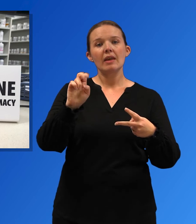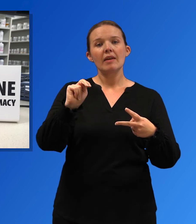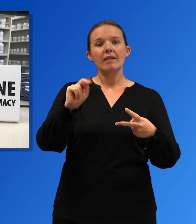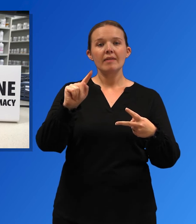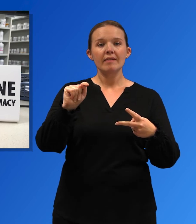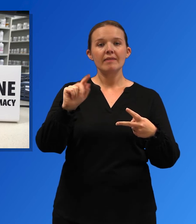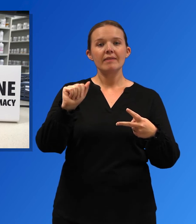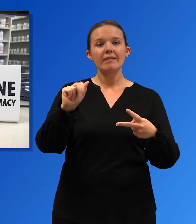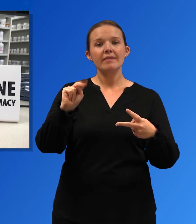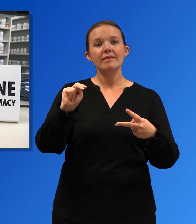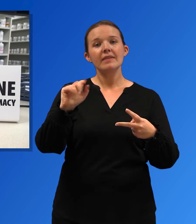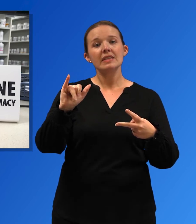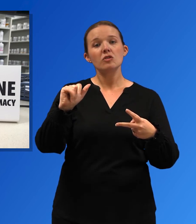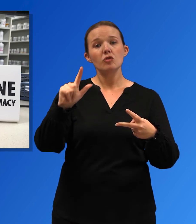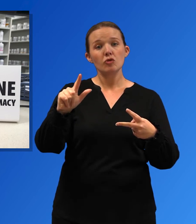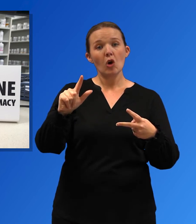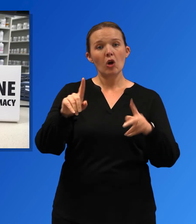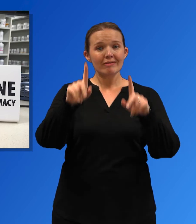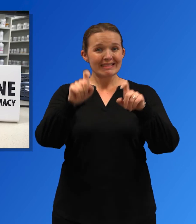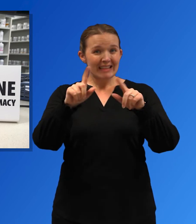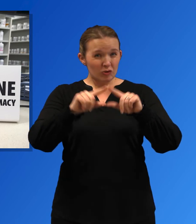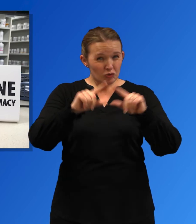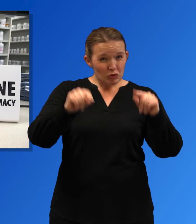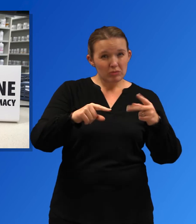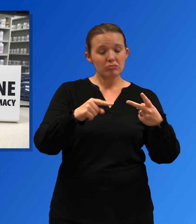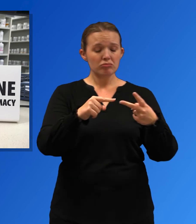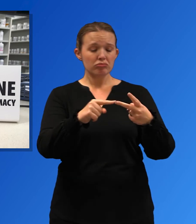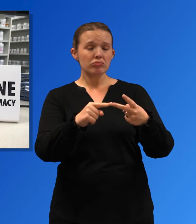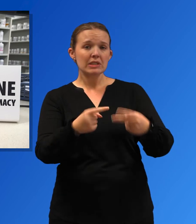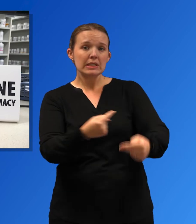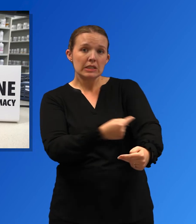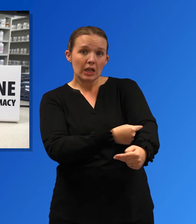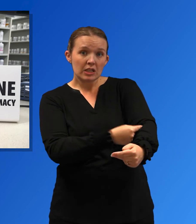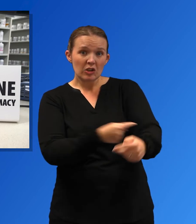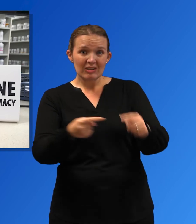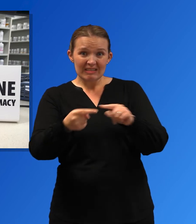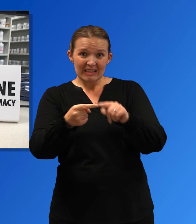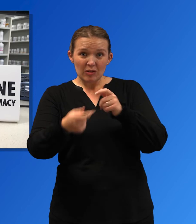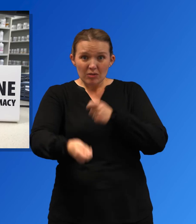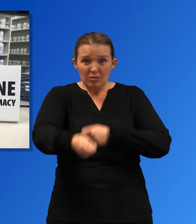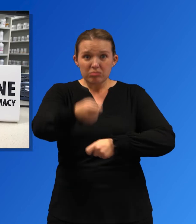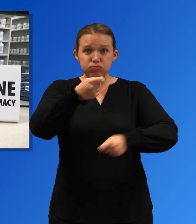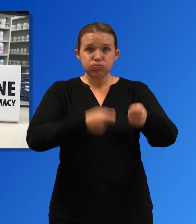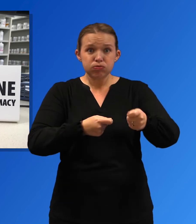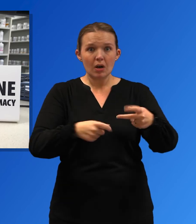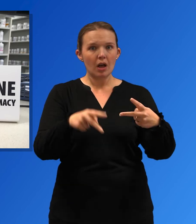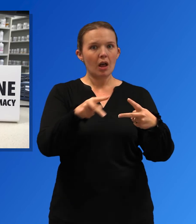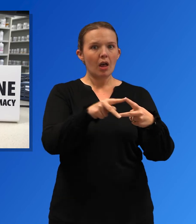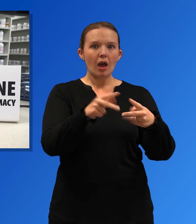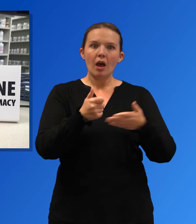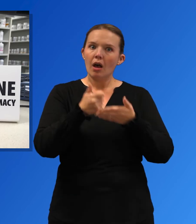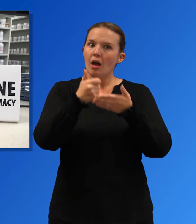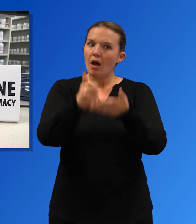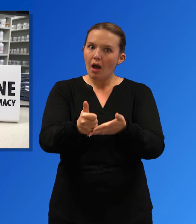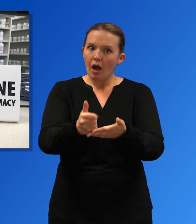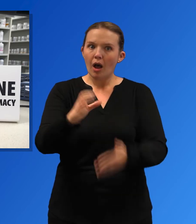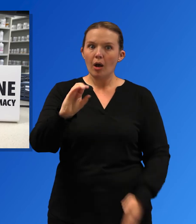Access to fentanyl test strips, Syringe services programs that include